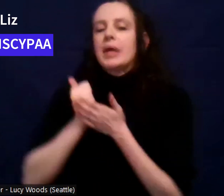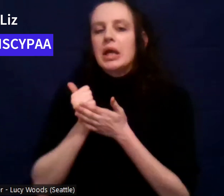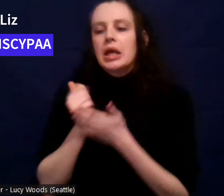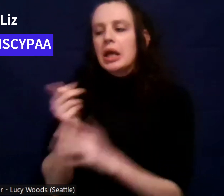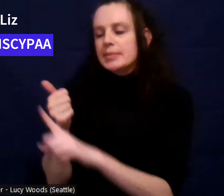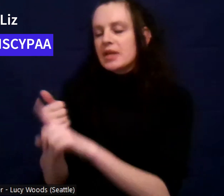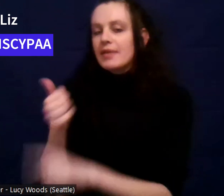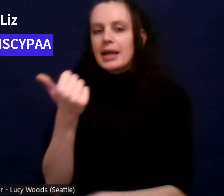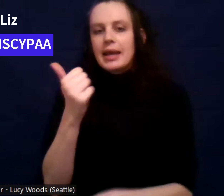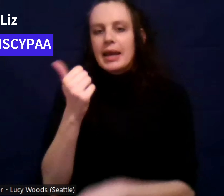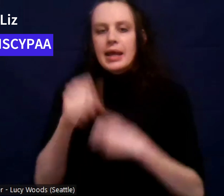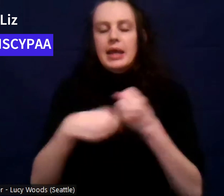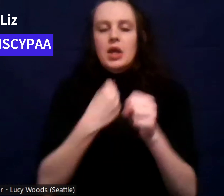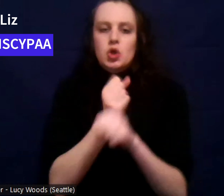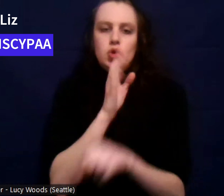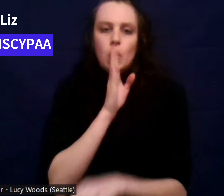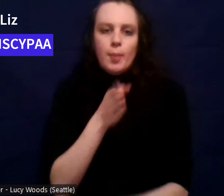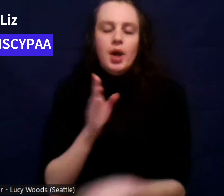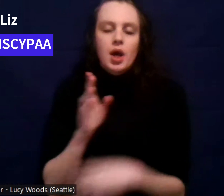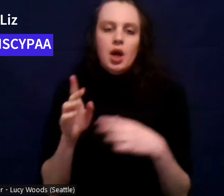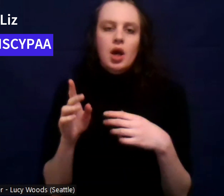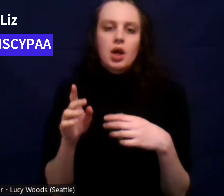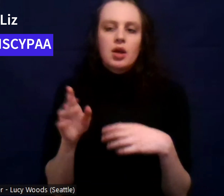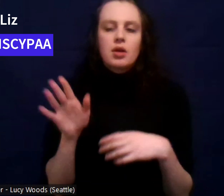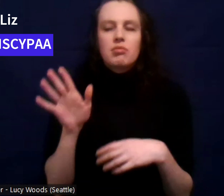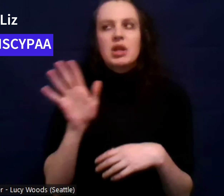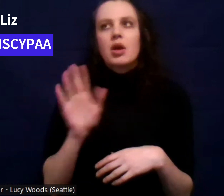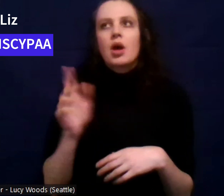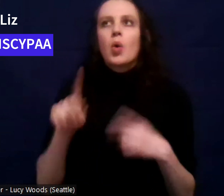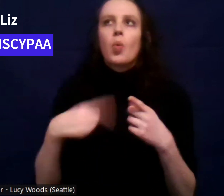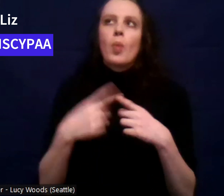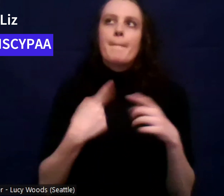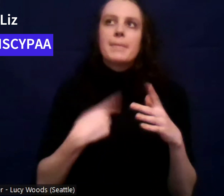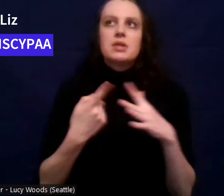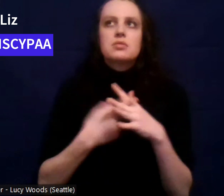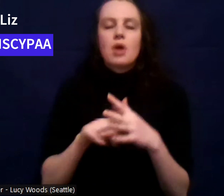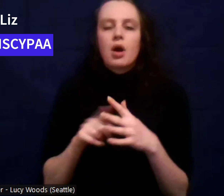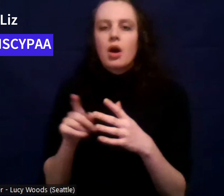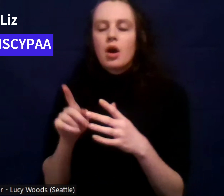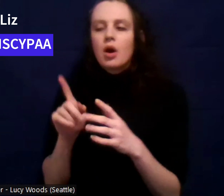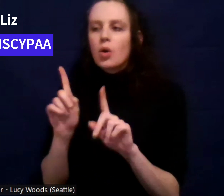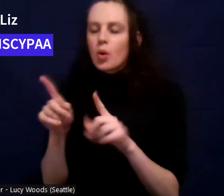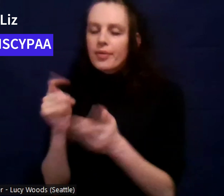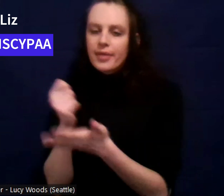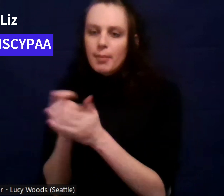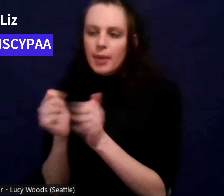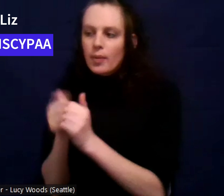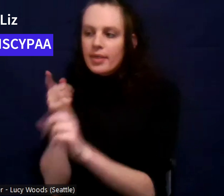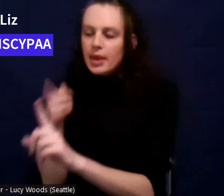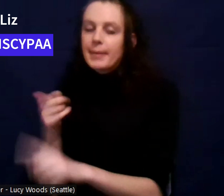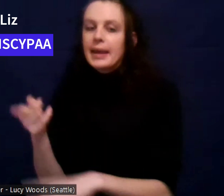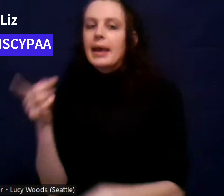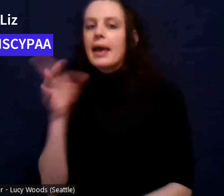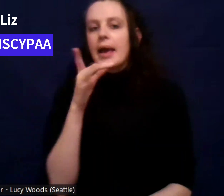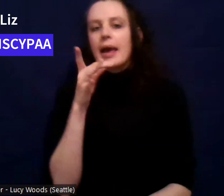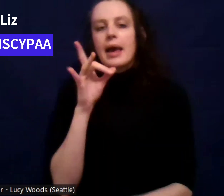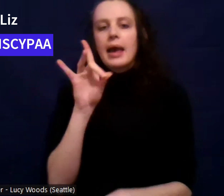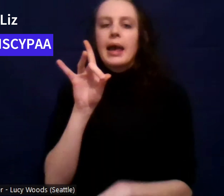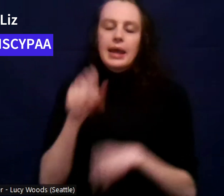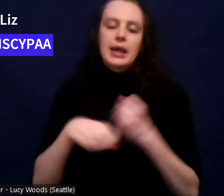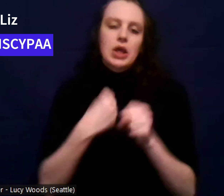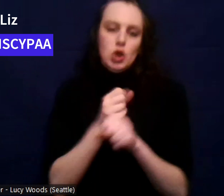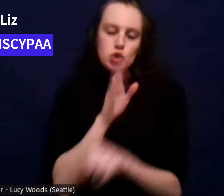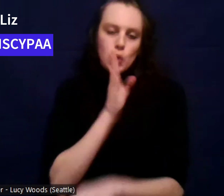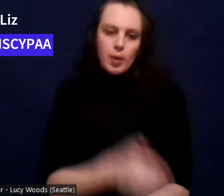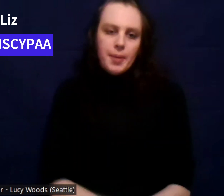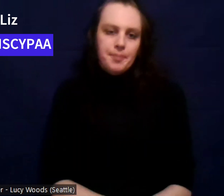sober. Um, I think when I started seeing him, had like eight years sober. Um, I found out from someone in the rooms actually. Um,